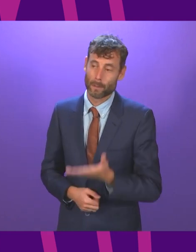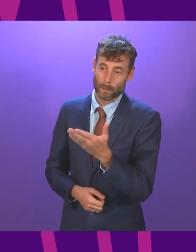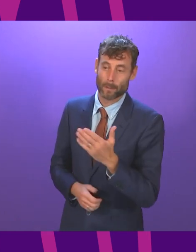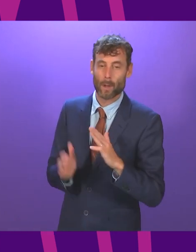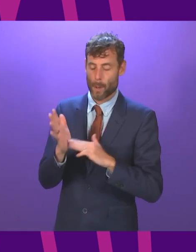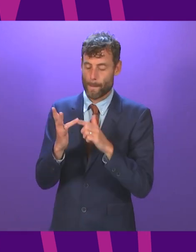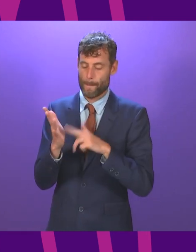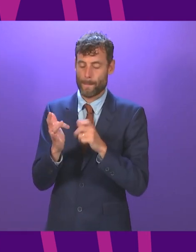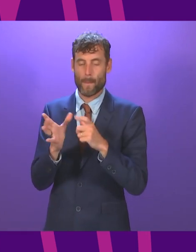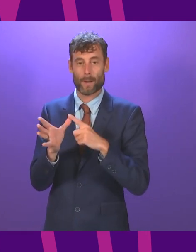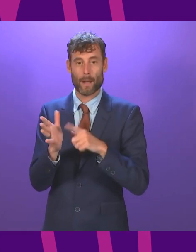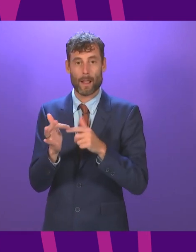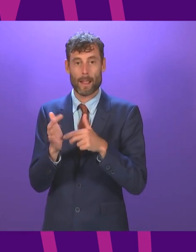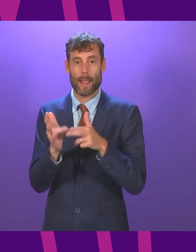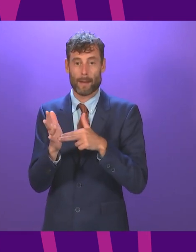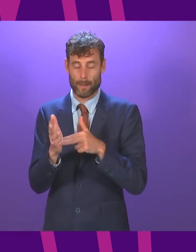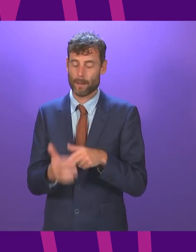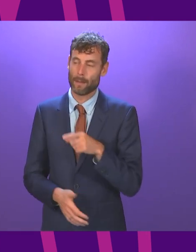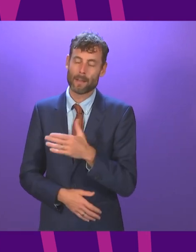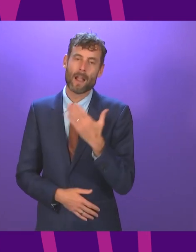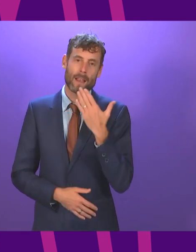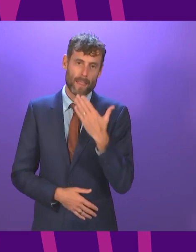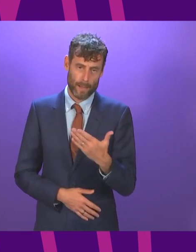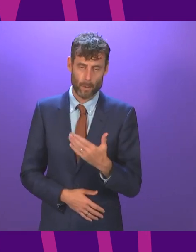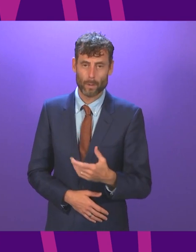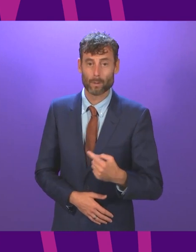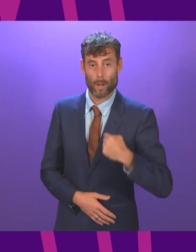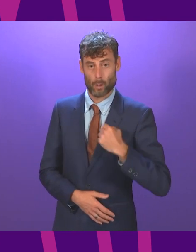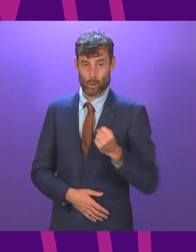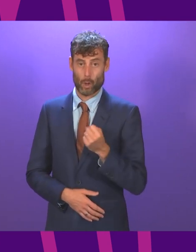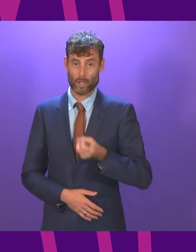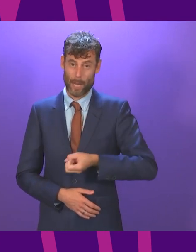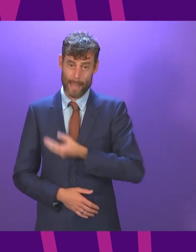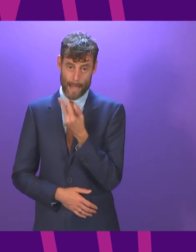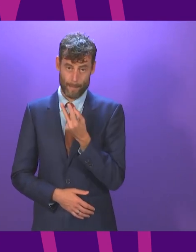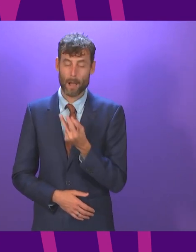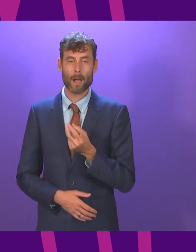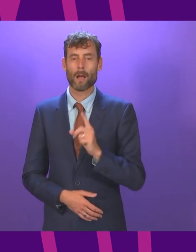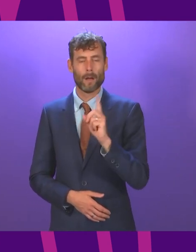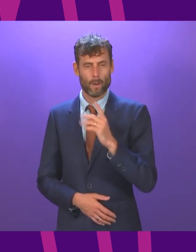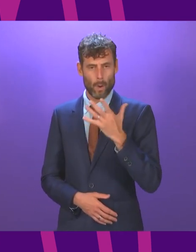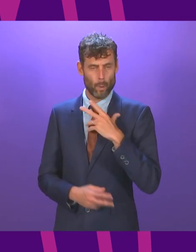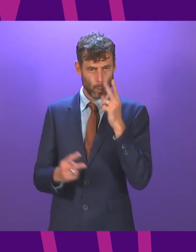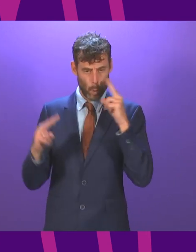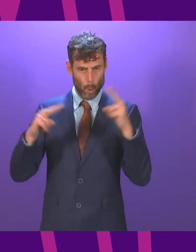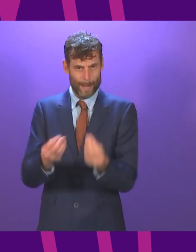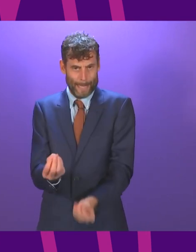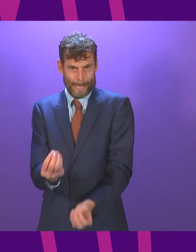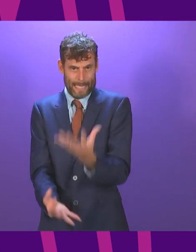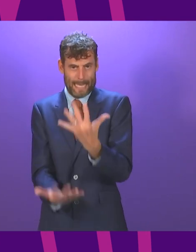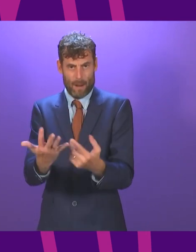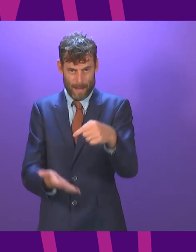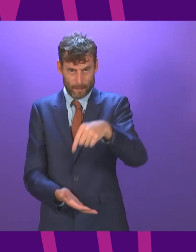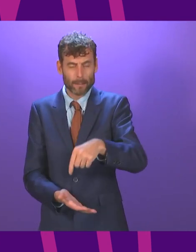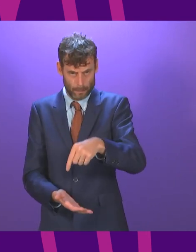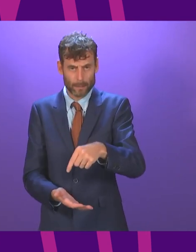scottish labour has been calling for an immediate moratorium on new incinerators alongside a policy review the scottish green